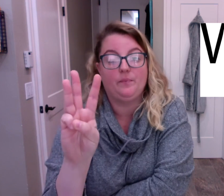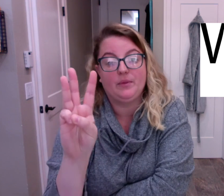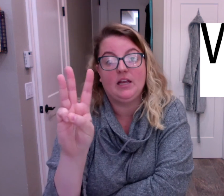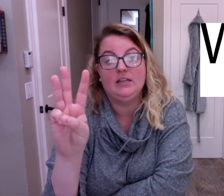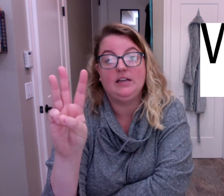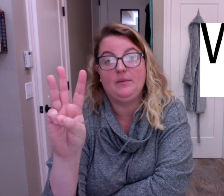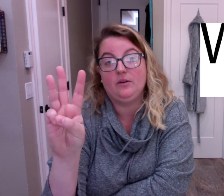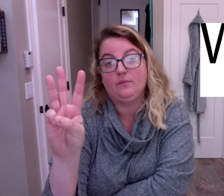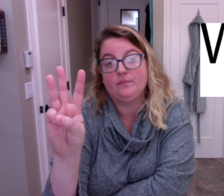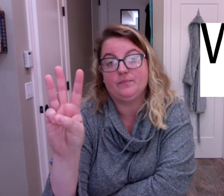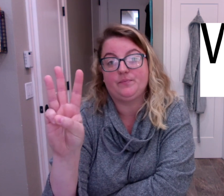W,